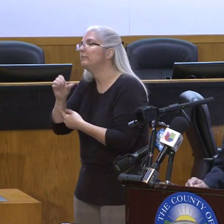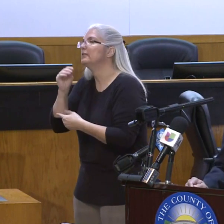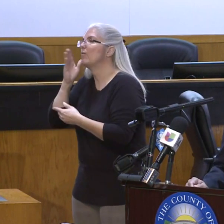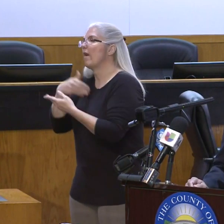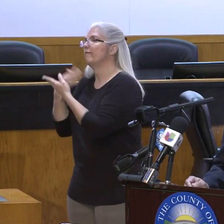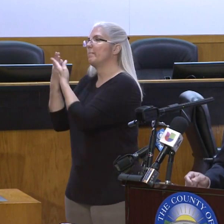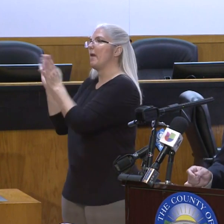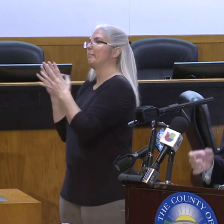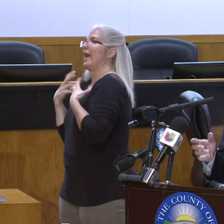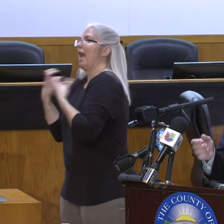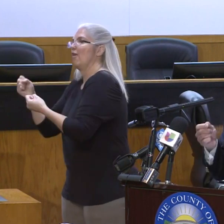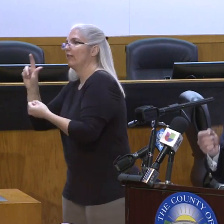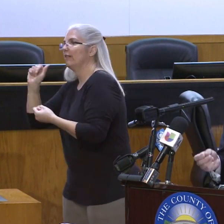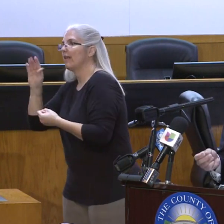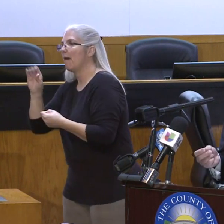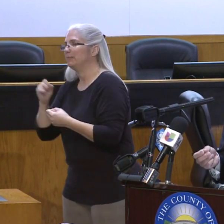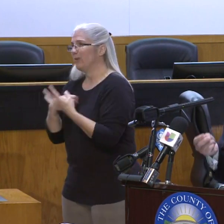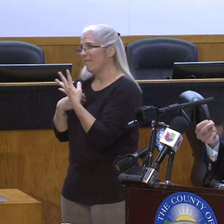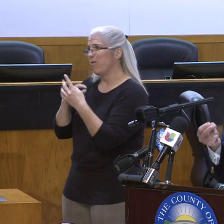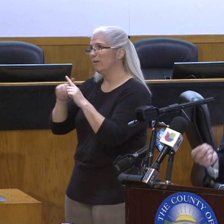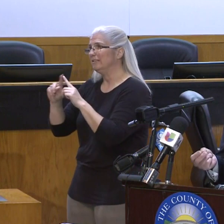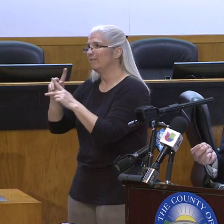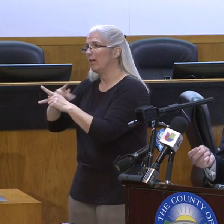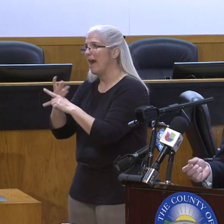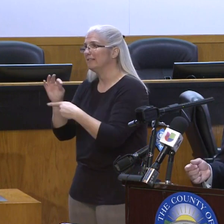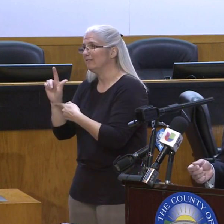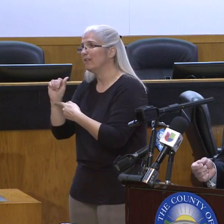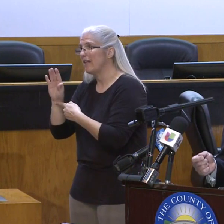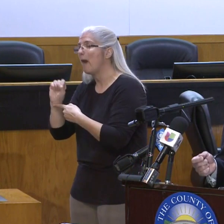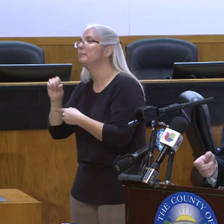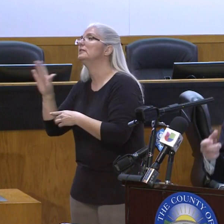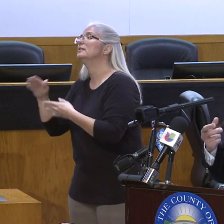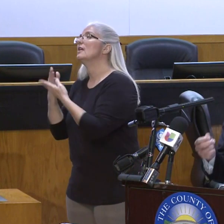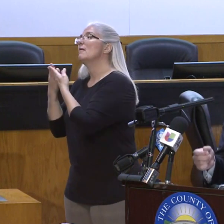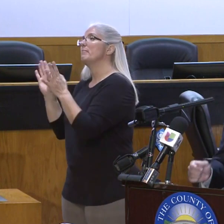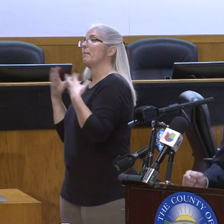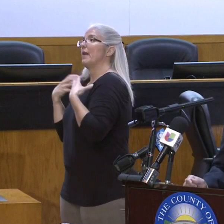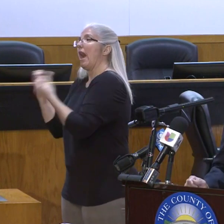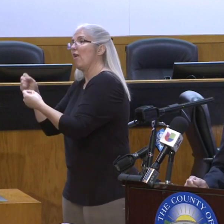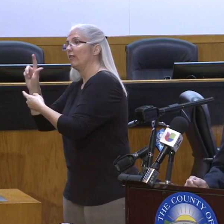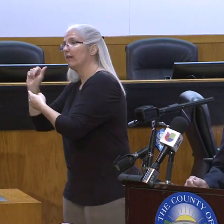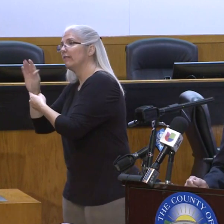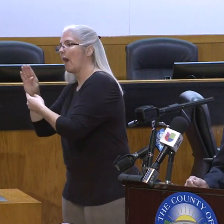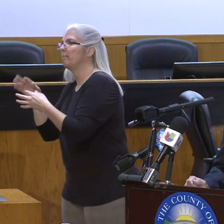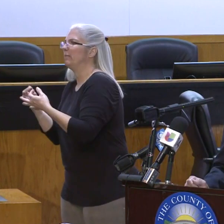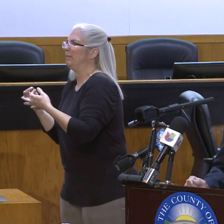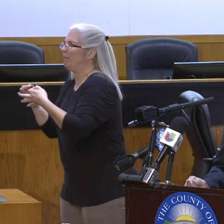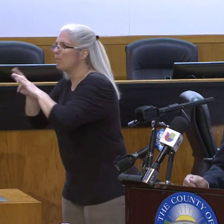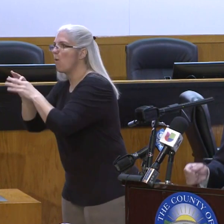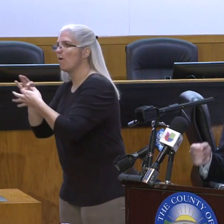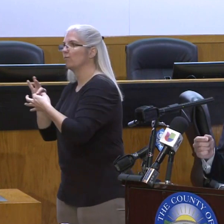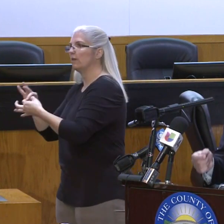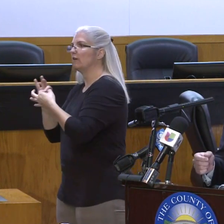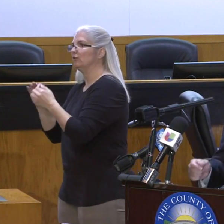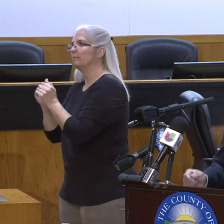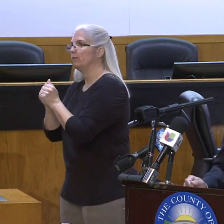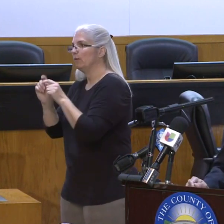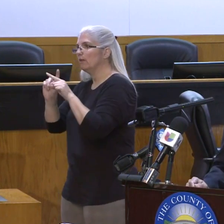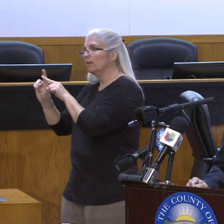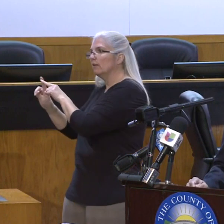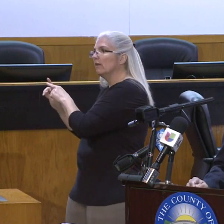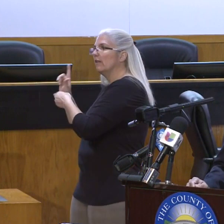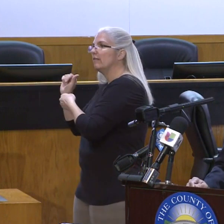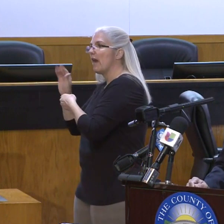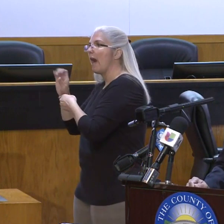public health laboratory is the sentinel and bridging laboratory in this kind of an emergency. The testing